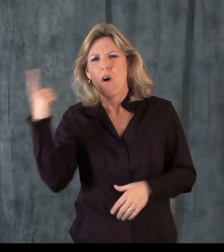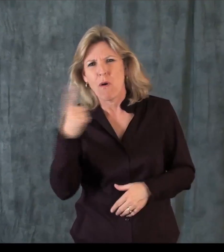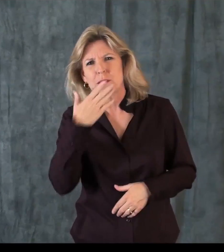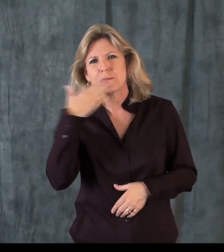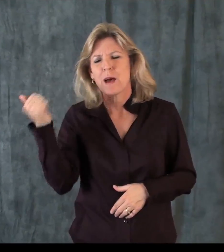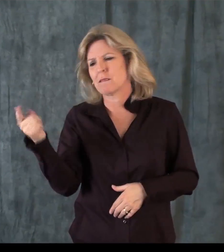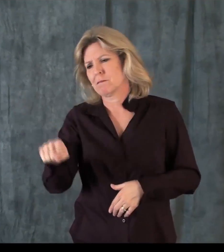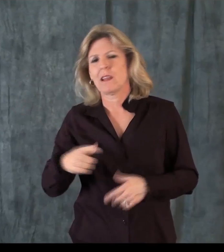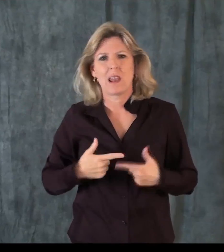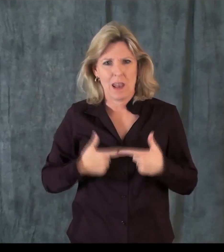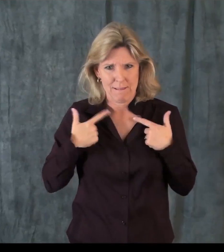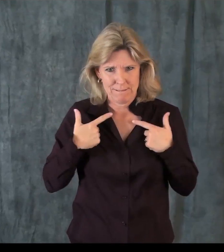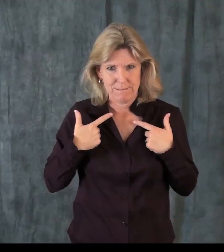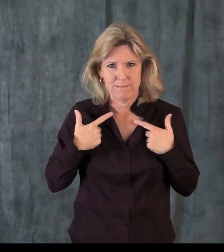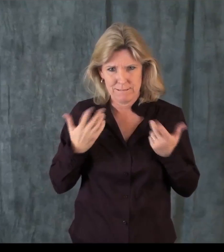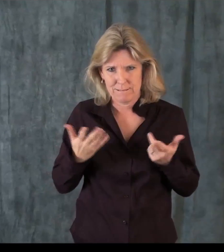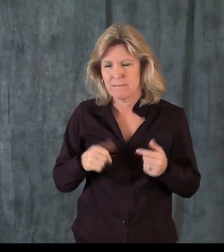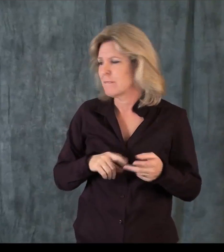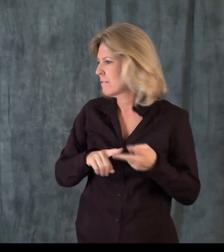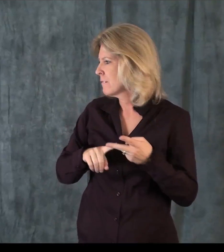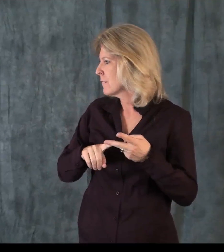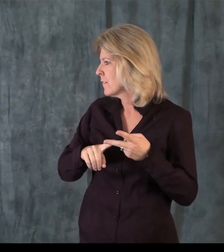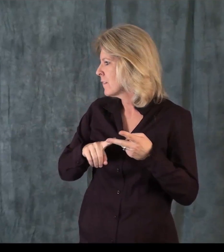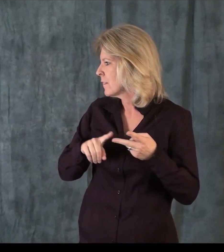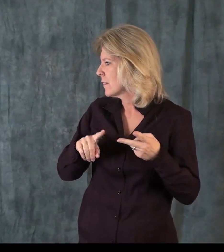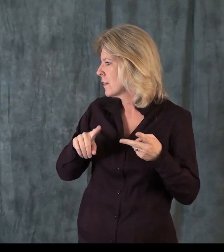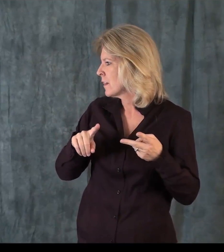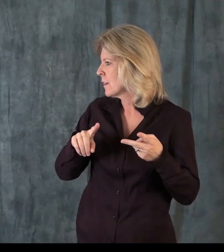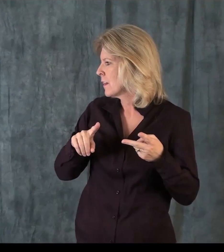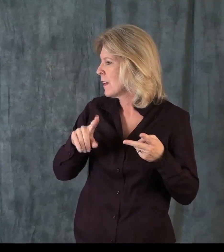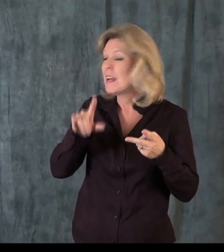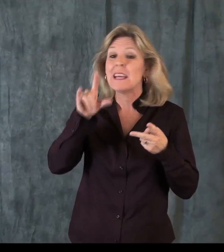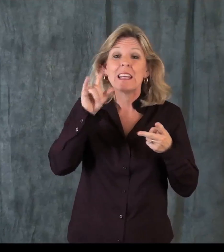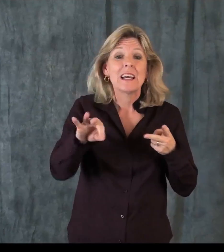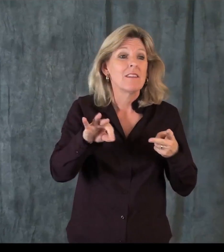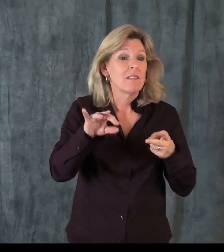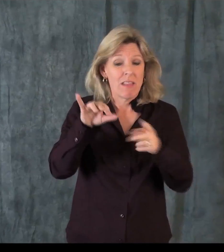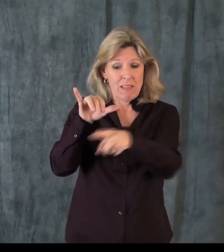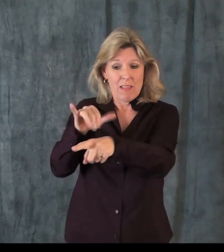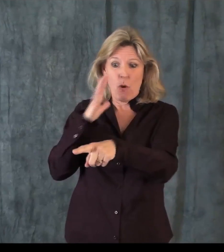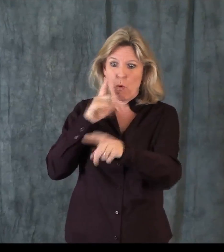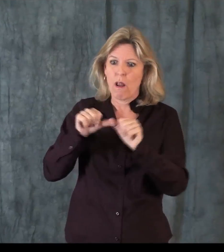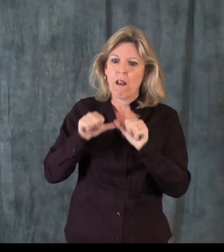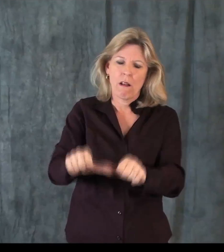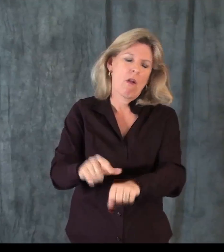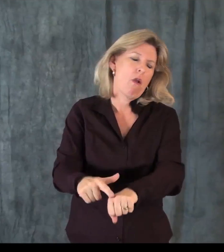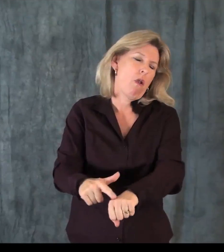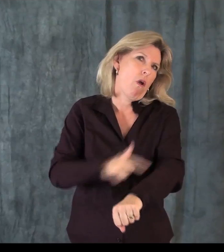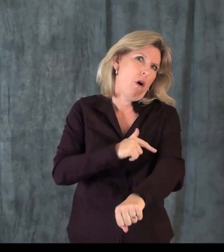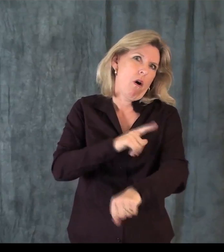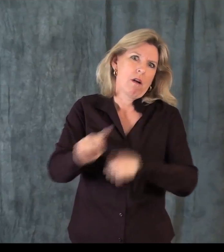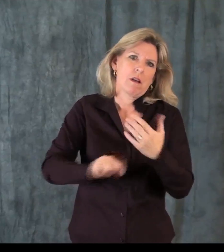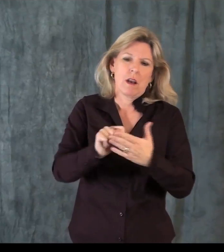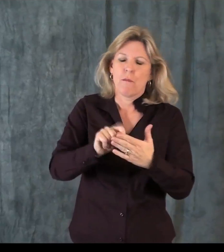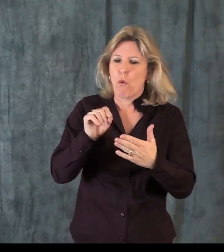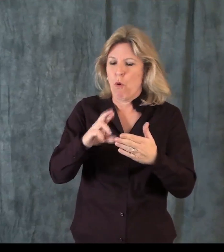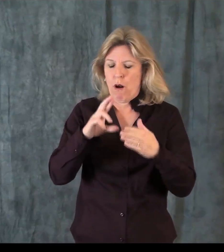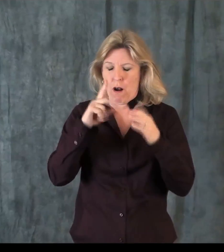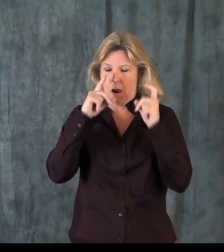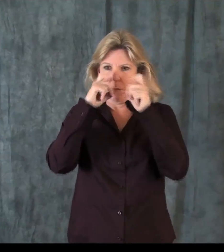in-person. Of course, an in-person interpreter is also always preferred over VRI. Another instance might be if this proceeding is